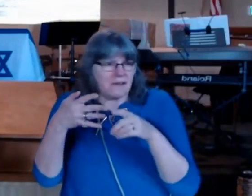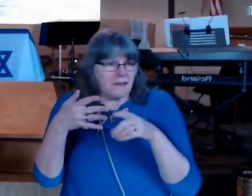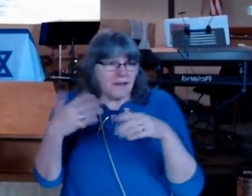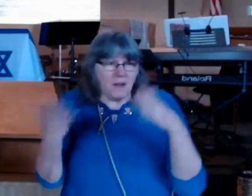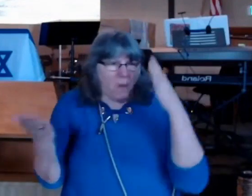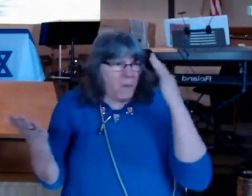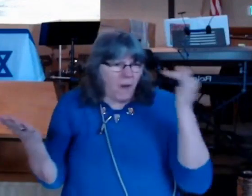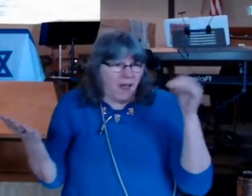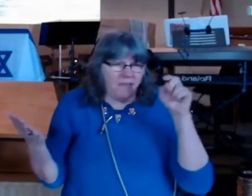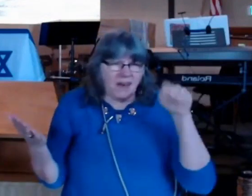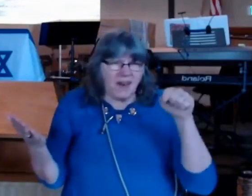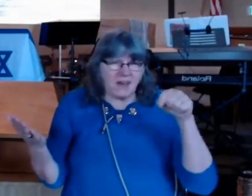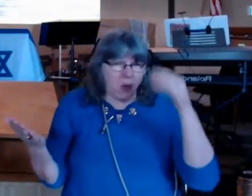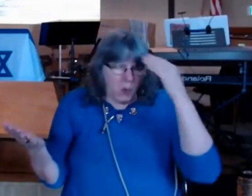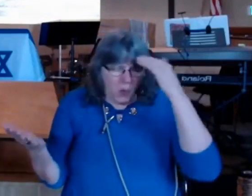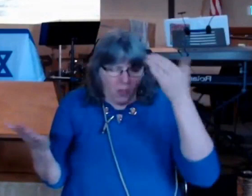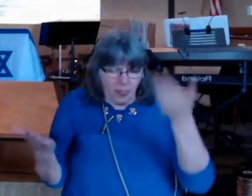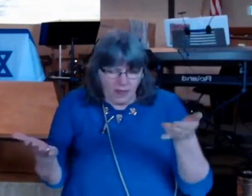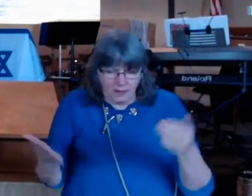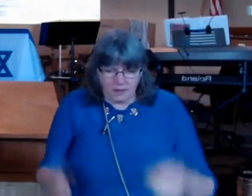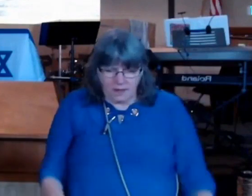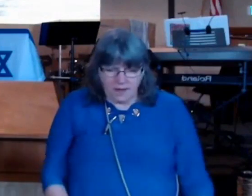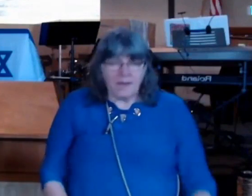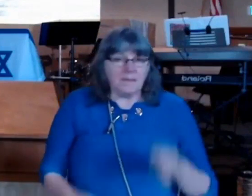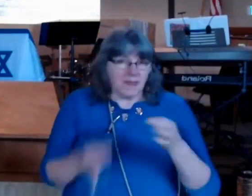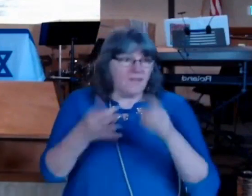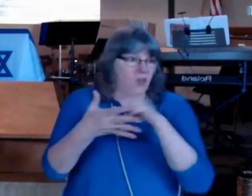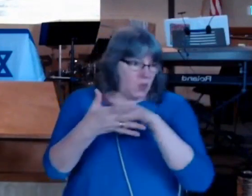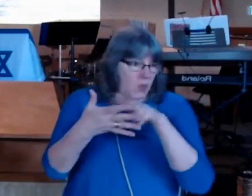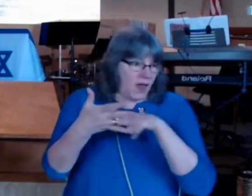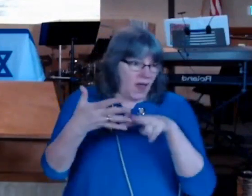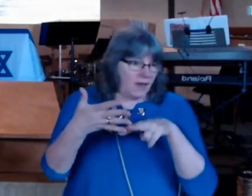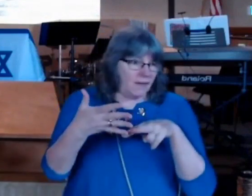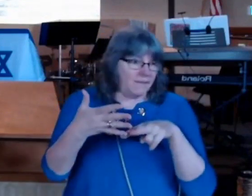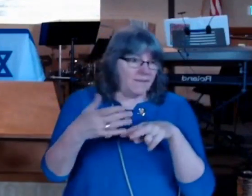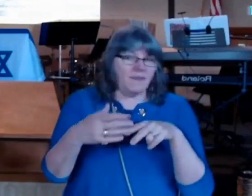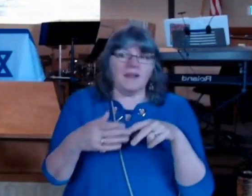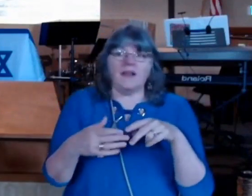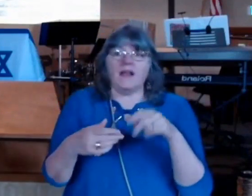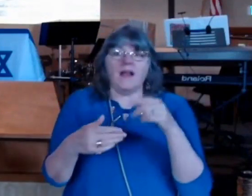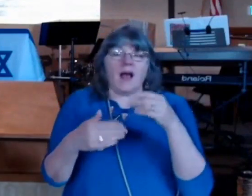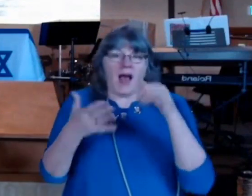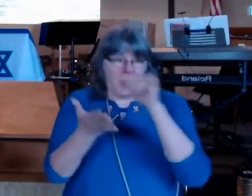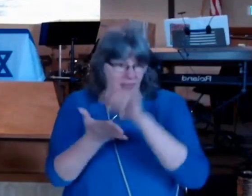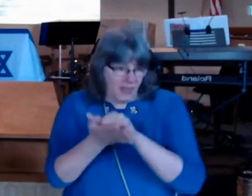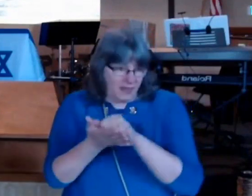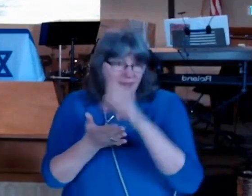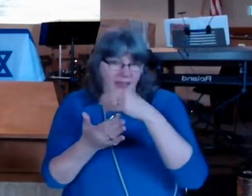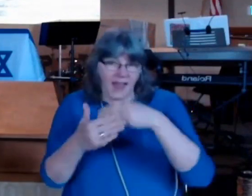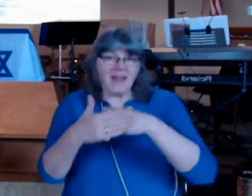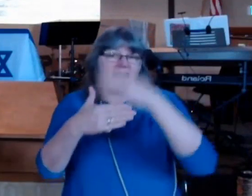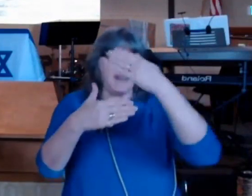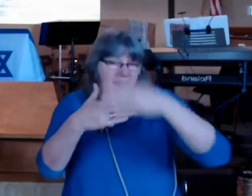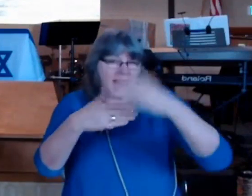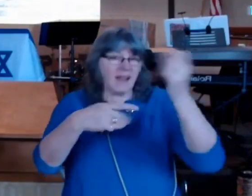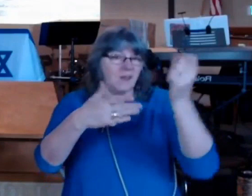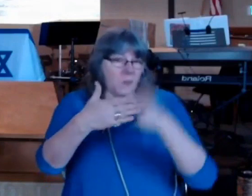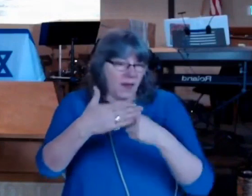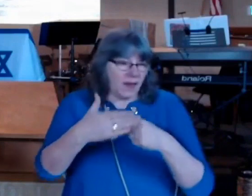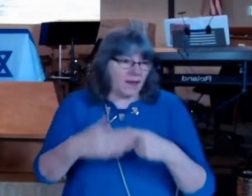things like if you read the whole parasha and this and that of next week it's